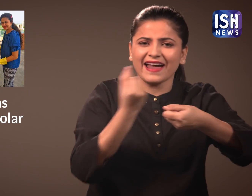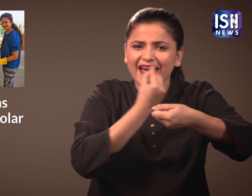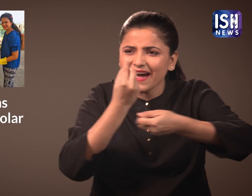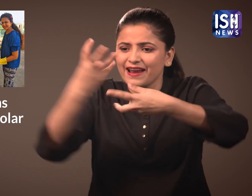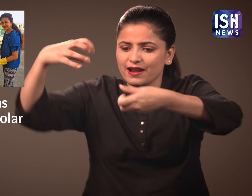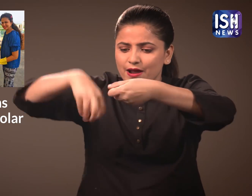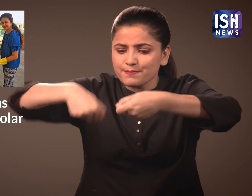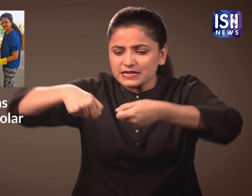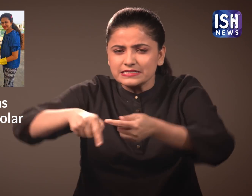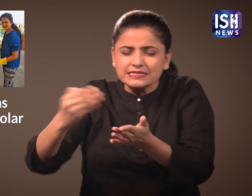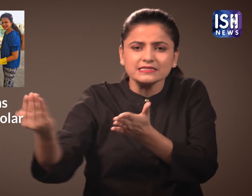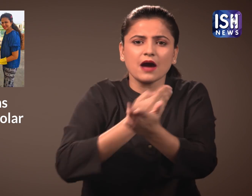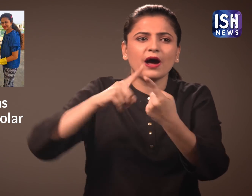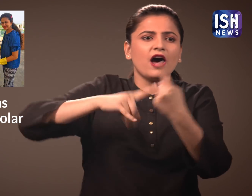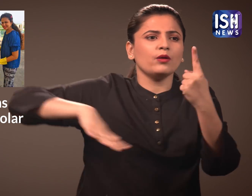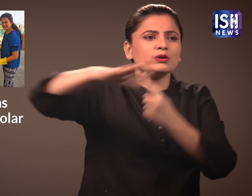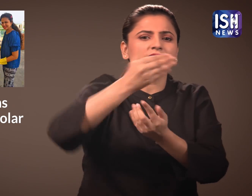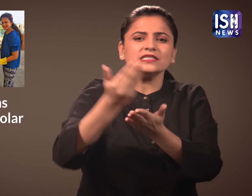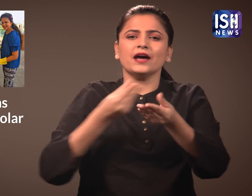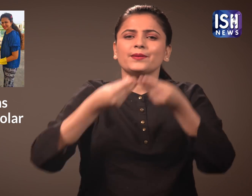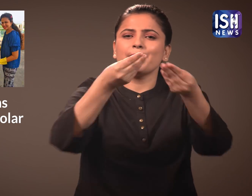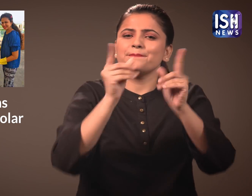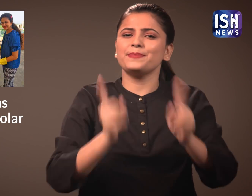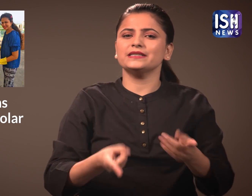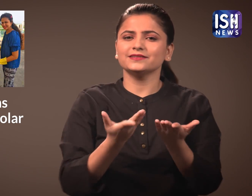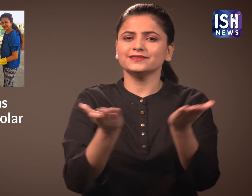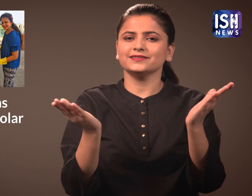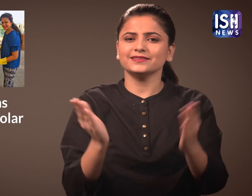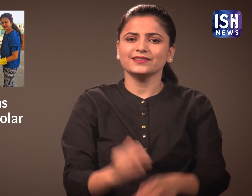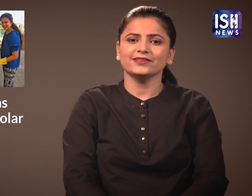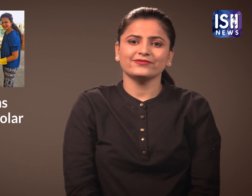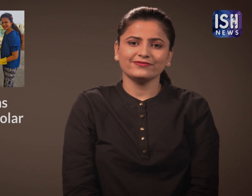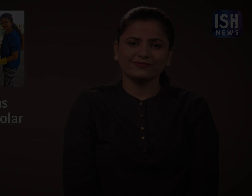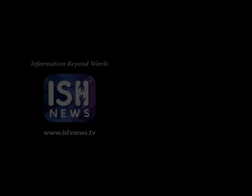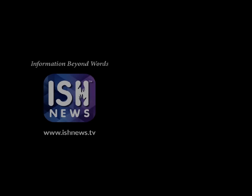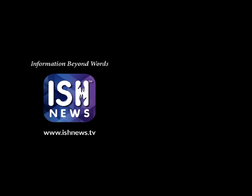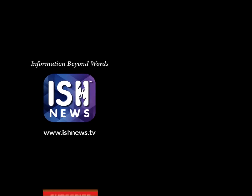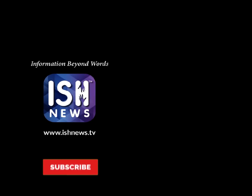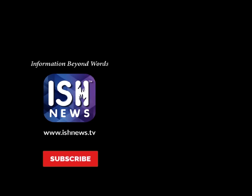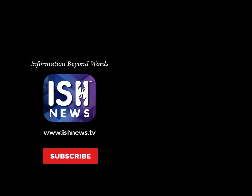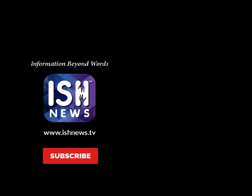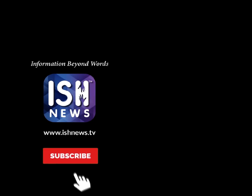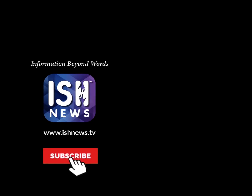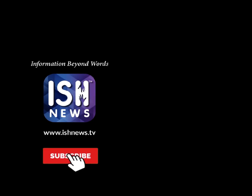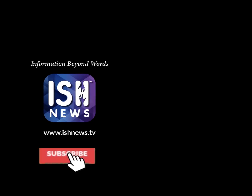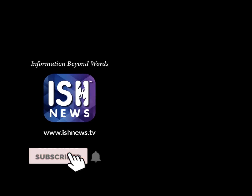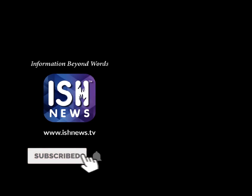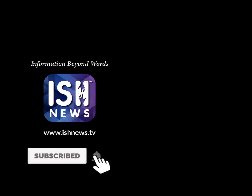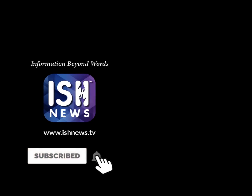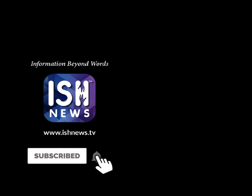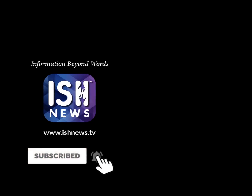So we will be able to the company. The room is actually very-friendly. The